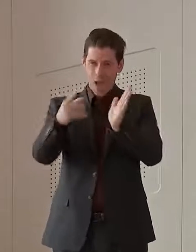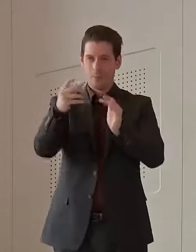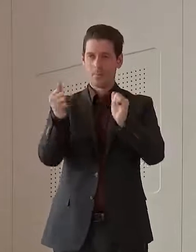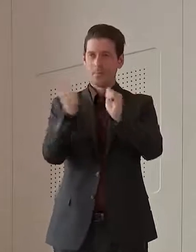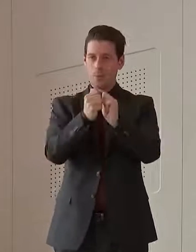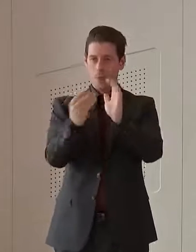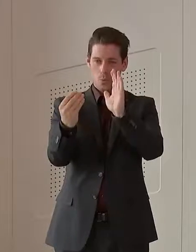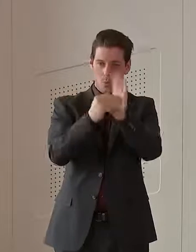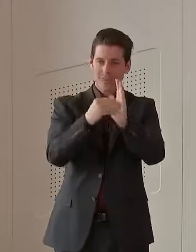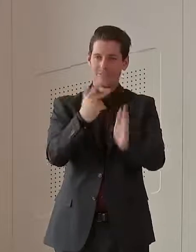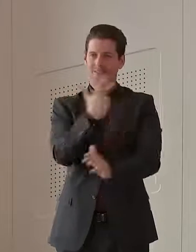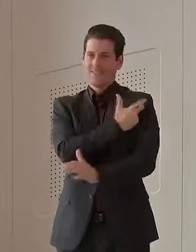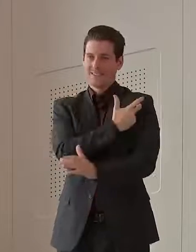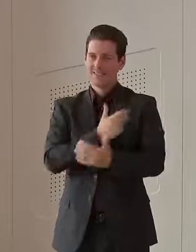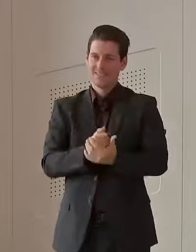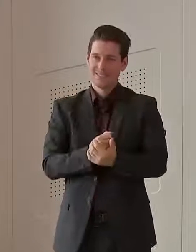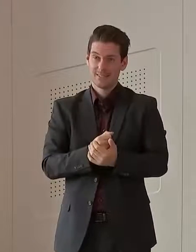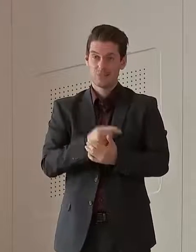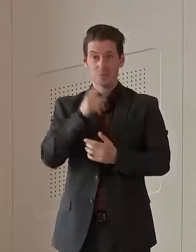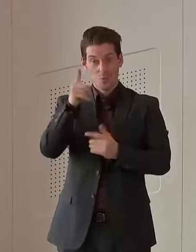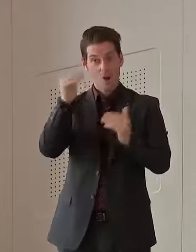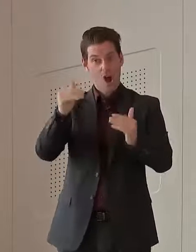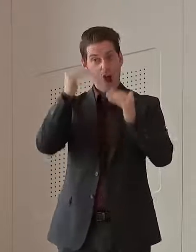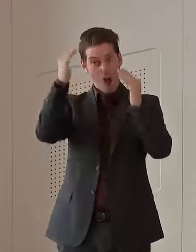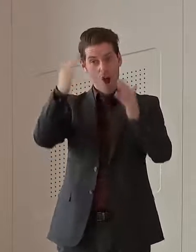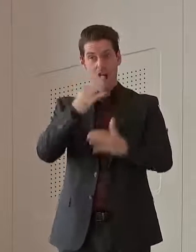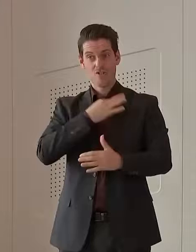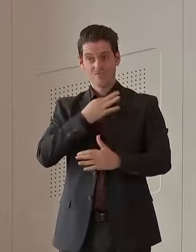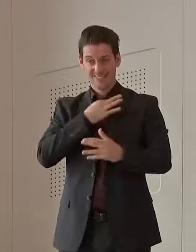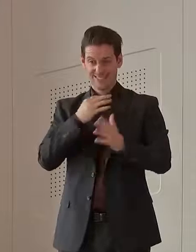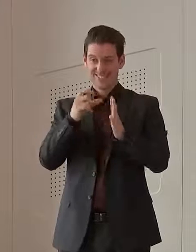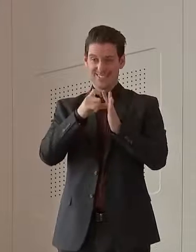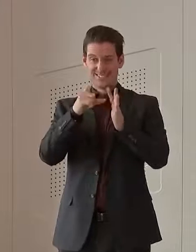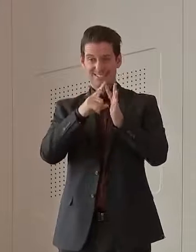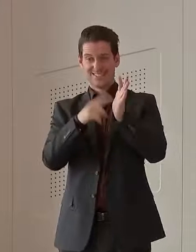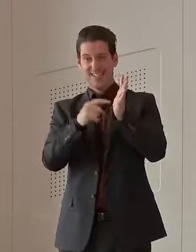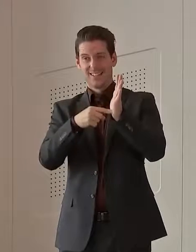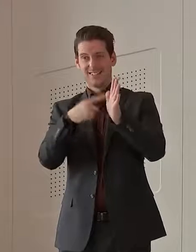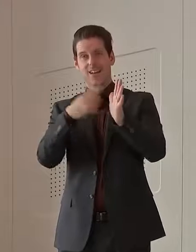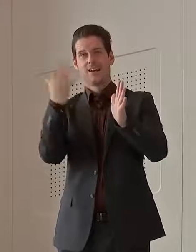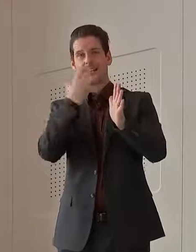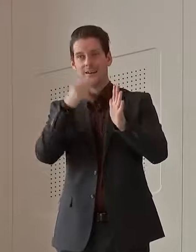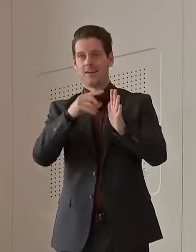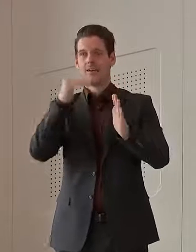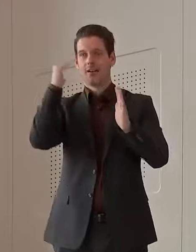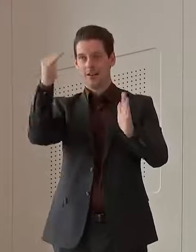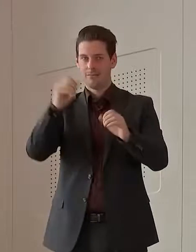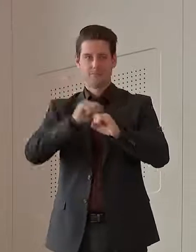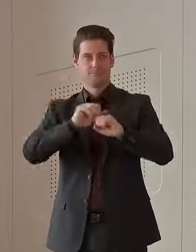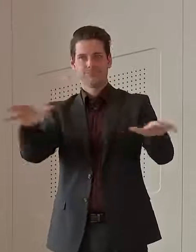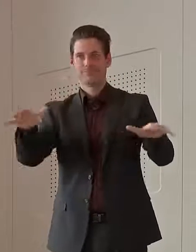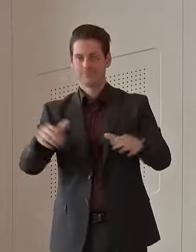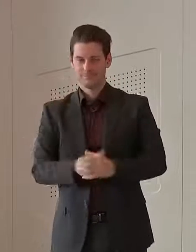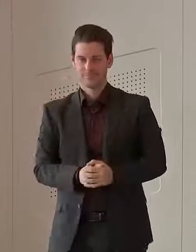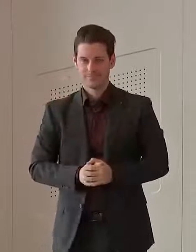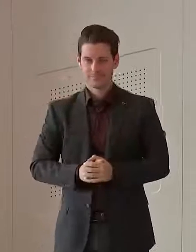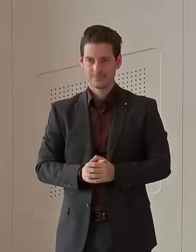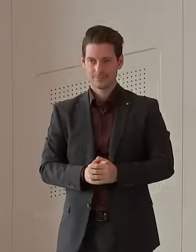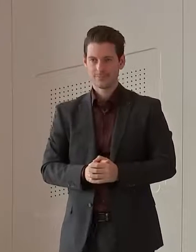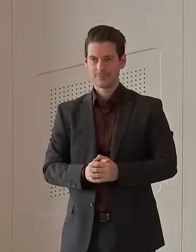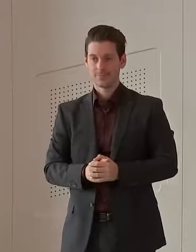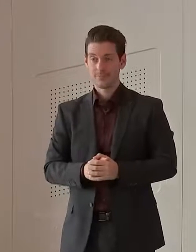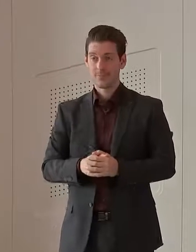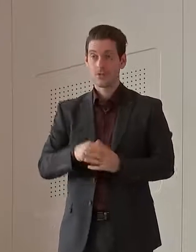are more at risk if the Delta strain comes here and you are unvaccinated. Then, of course, the next stage is to vaccinate